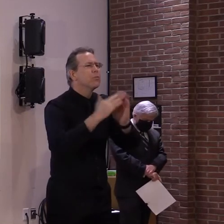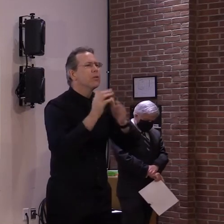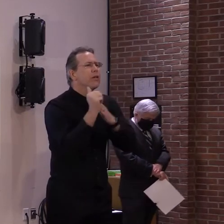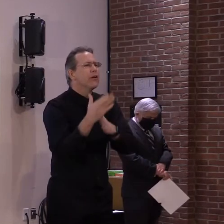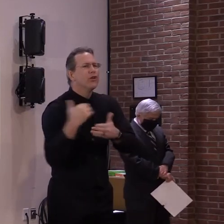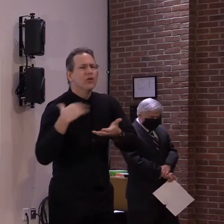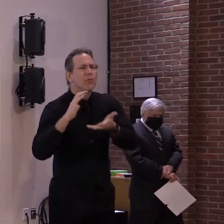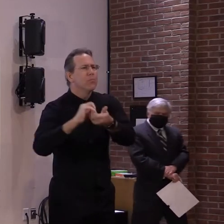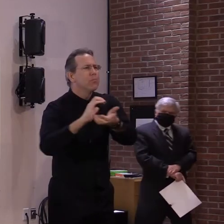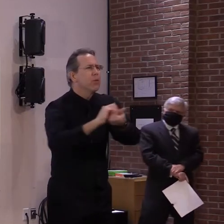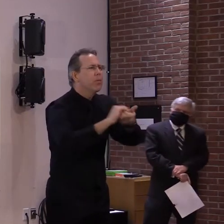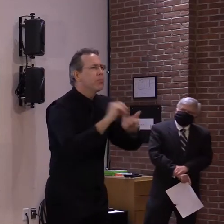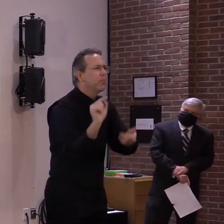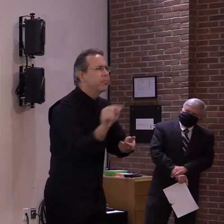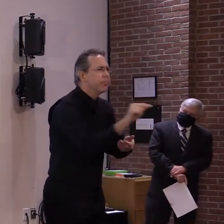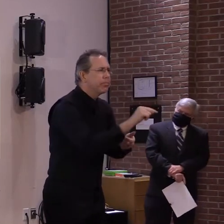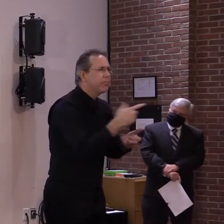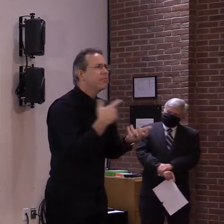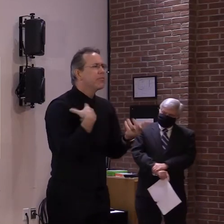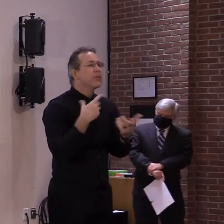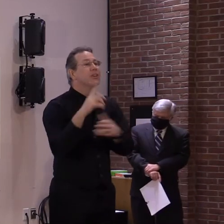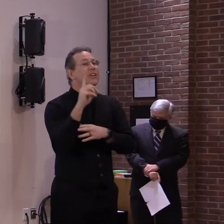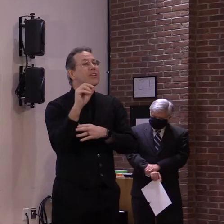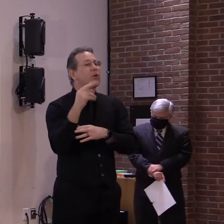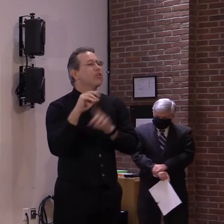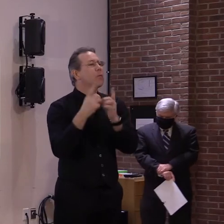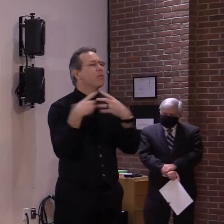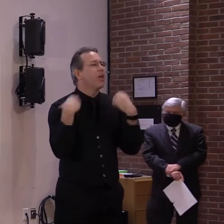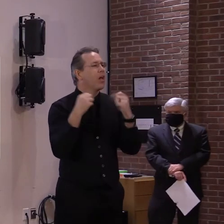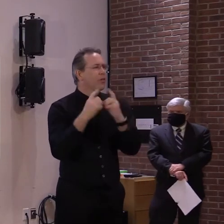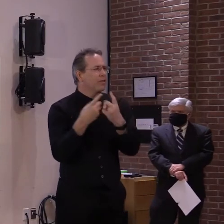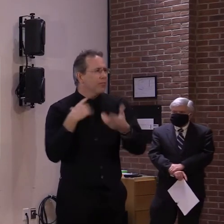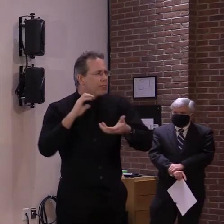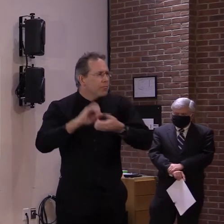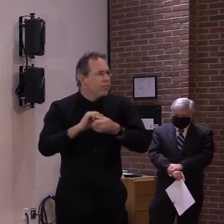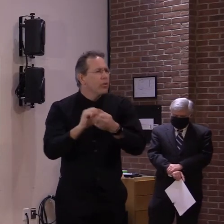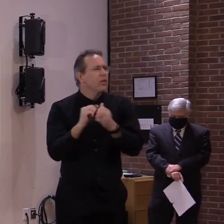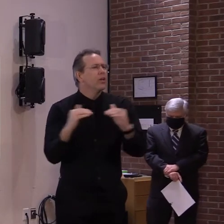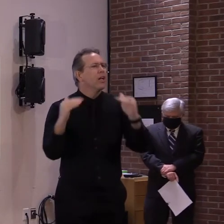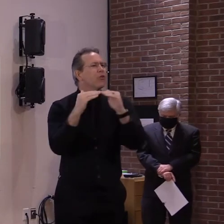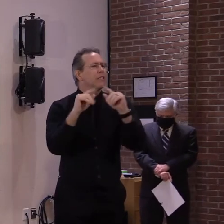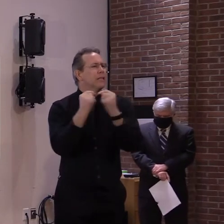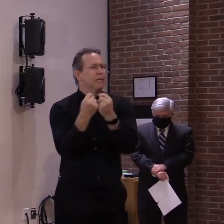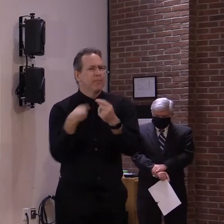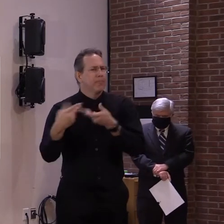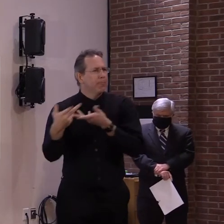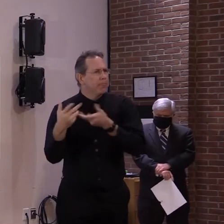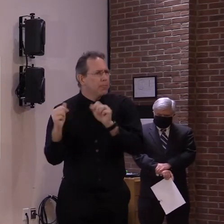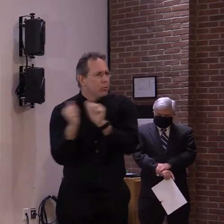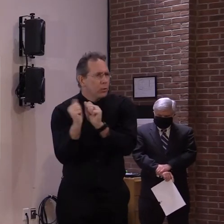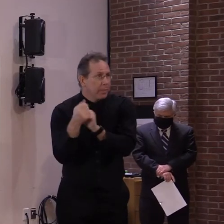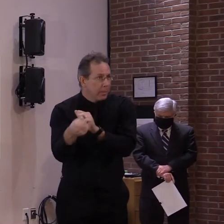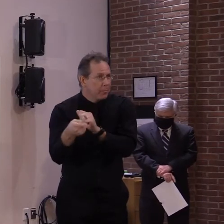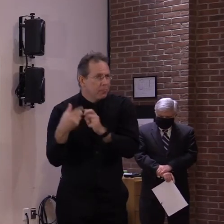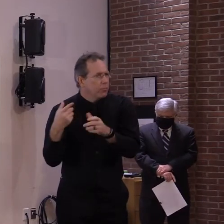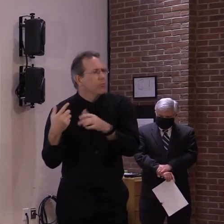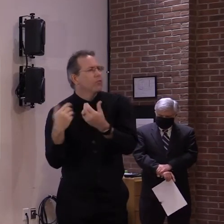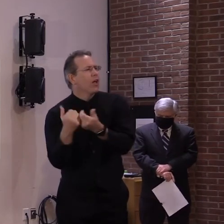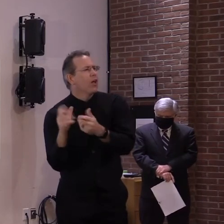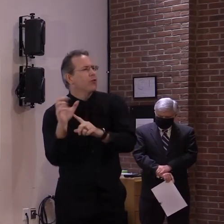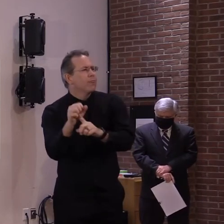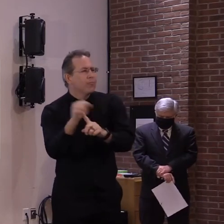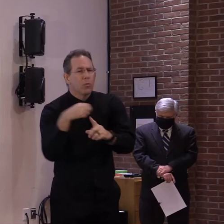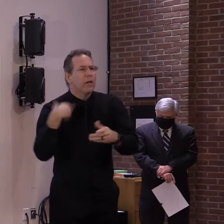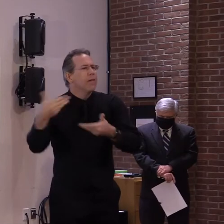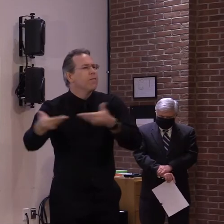the health department. The health department is part of community meetings that have community leaders, both from the